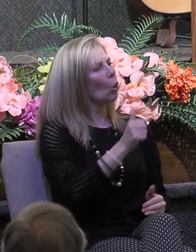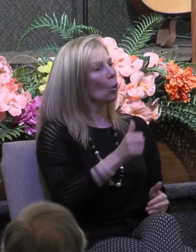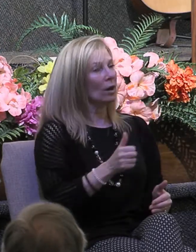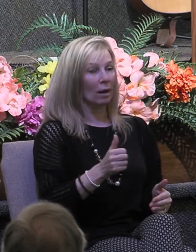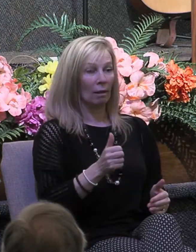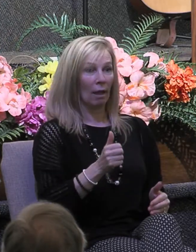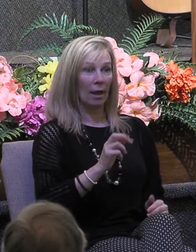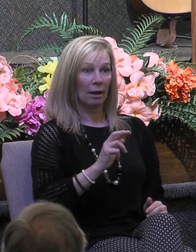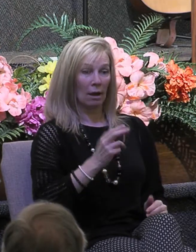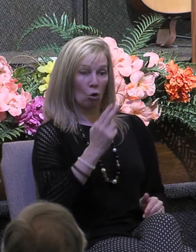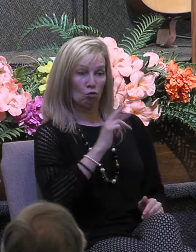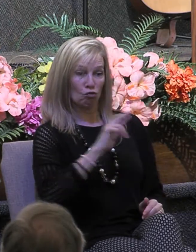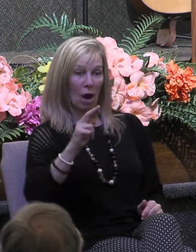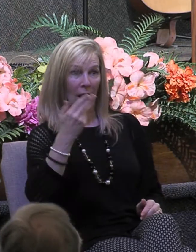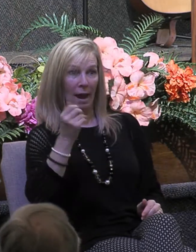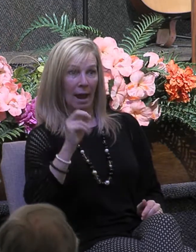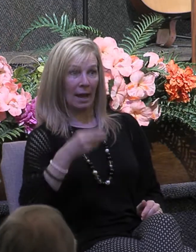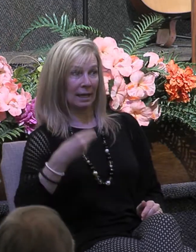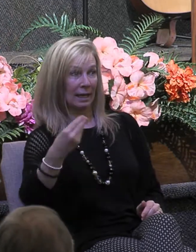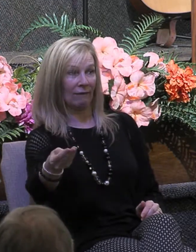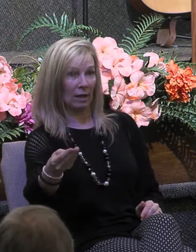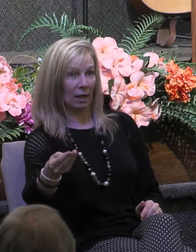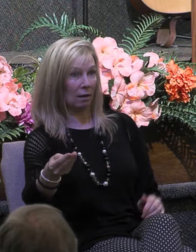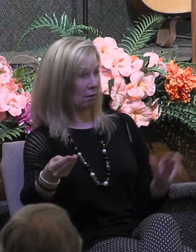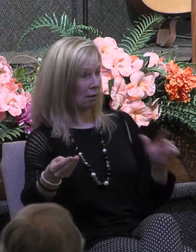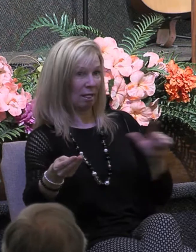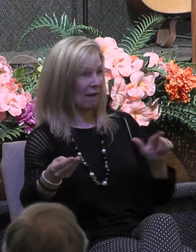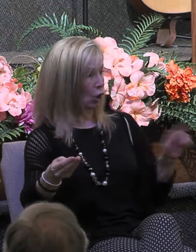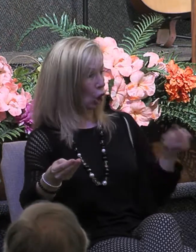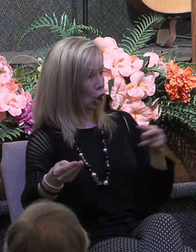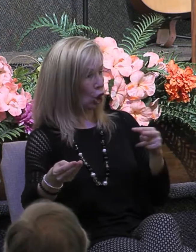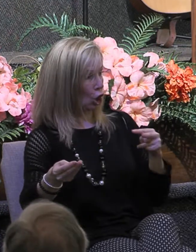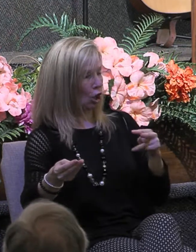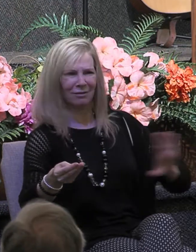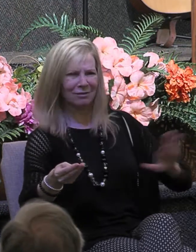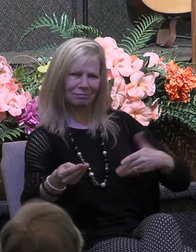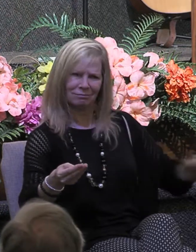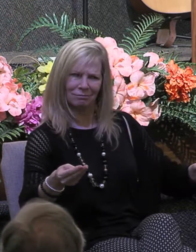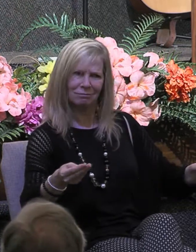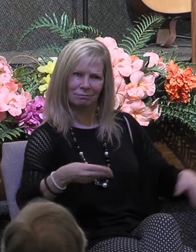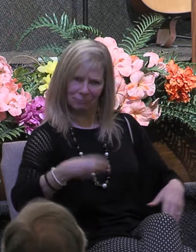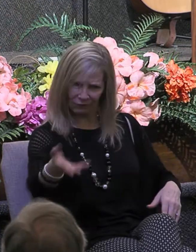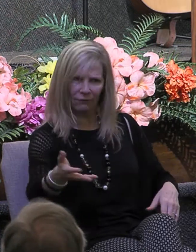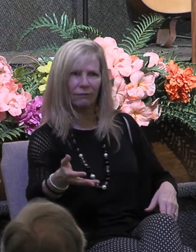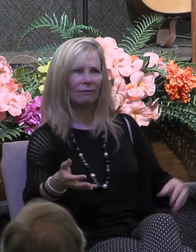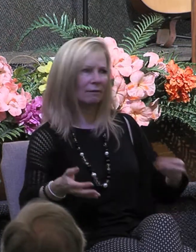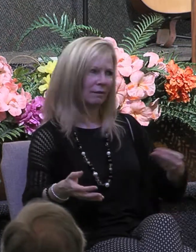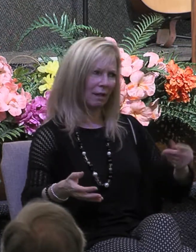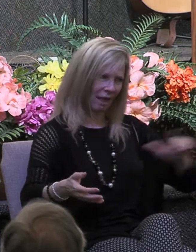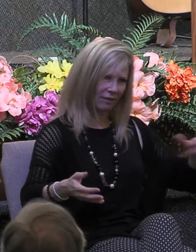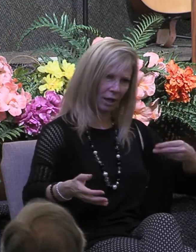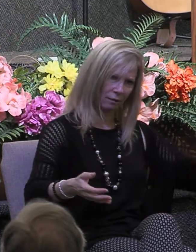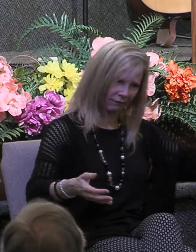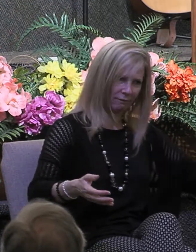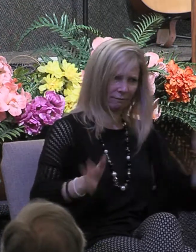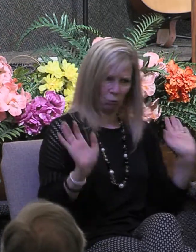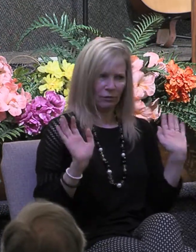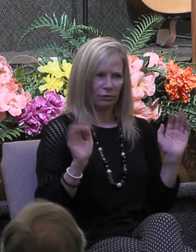hand is doing so that your giving will be in secret and your father who sees what is done in secret will reward you this is the way we are to give